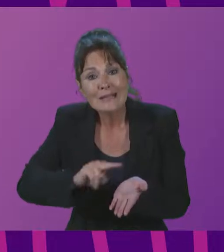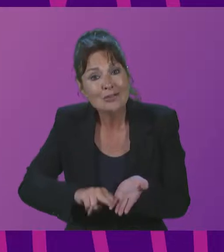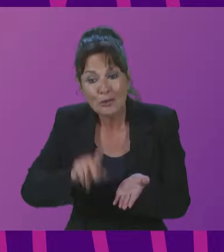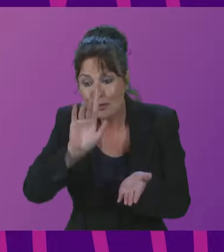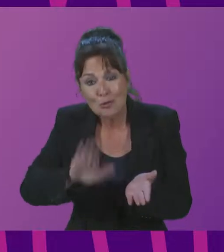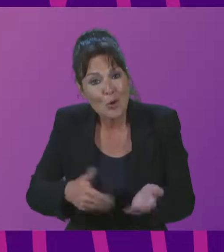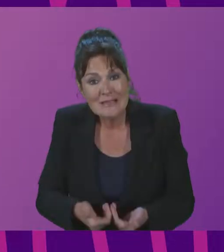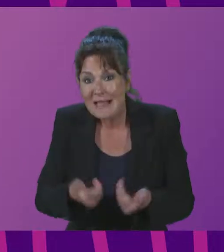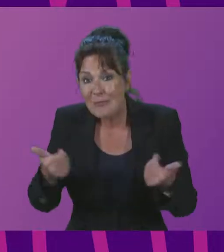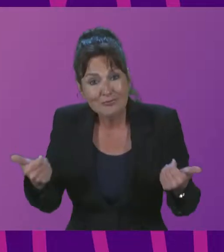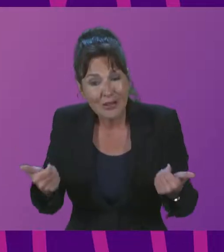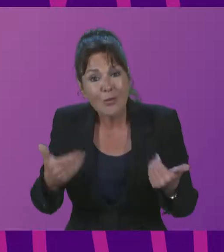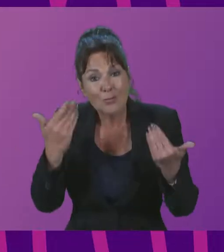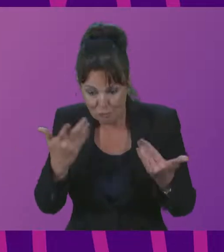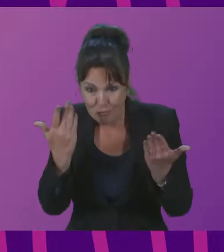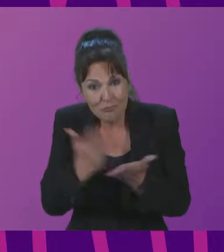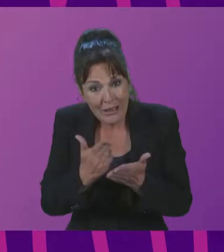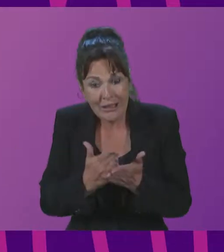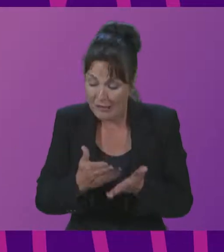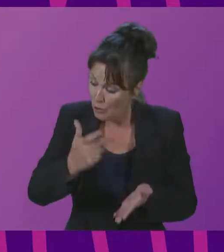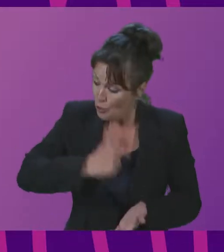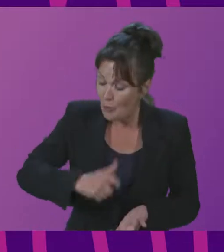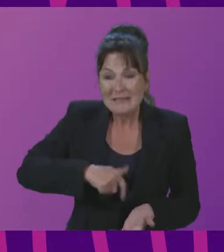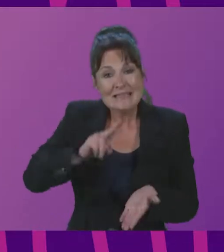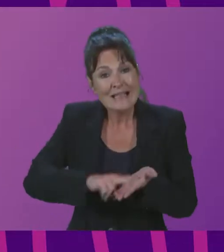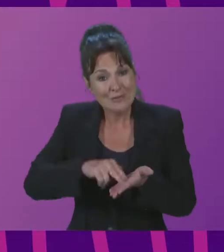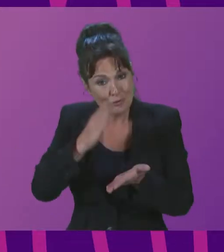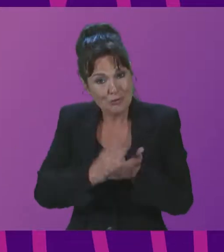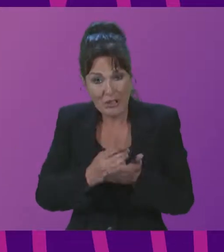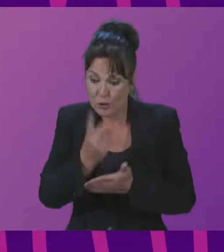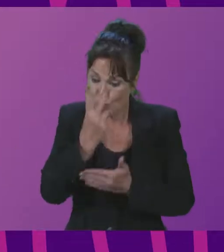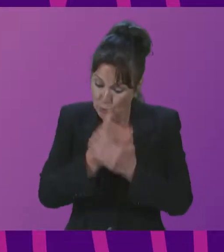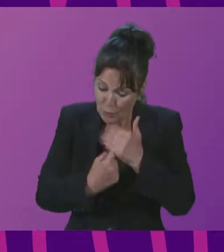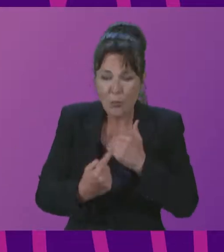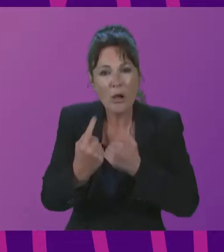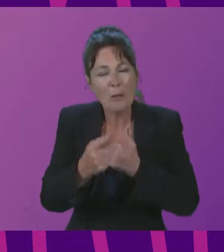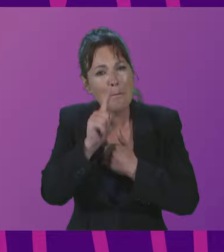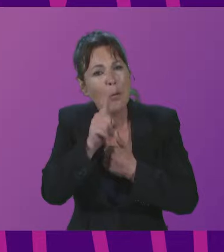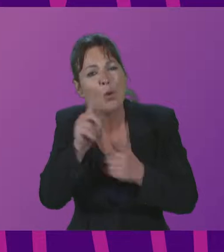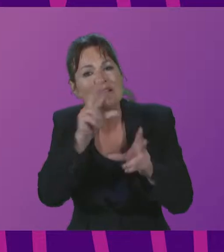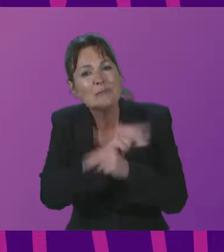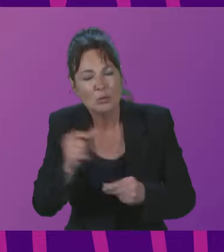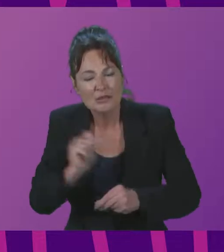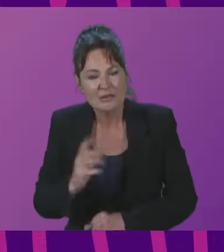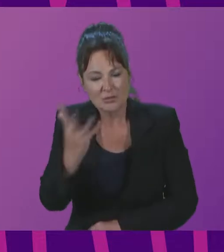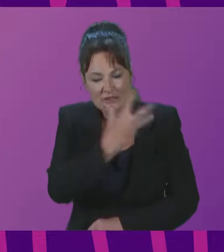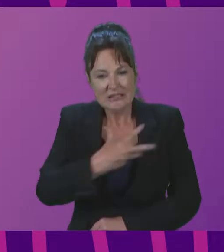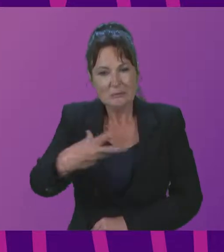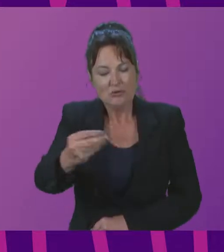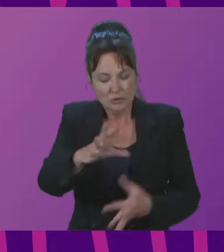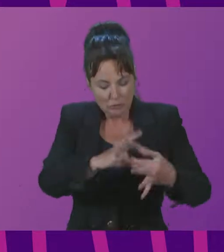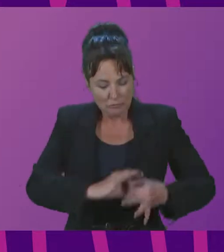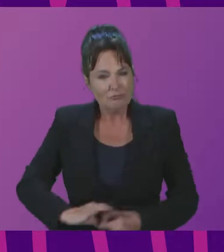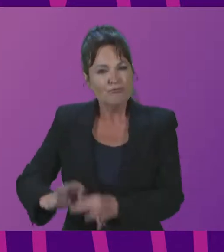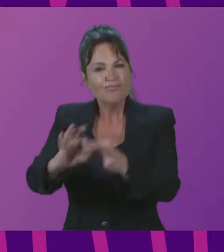spiritual reform transformation. And he spoke of the same need to have embodiment of us all in nature. And we debated